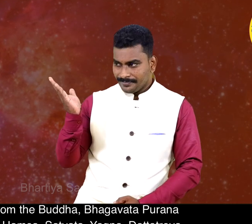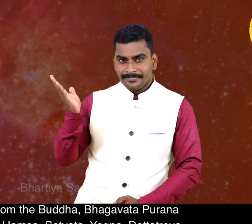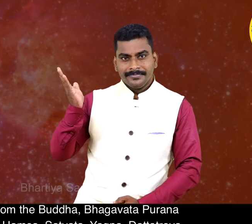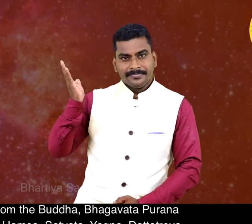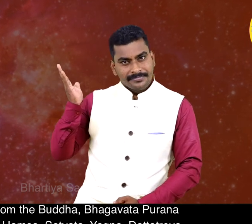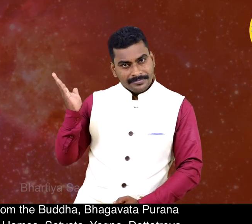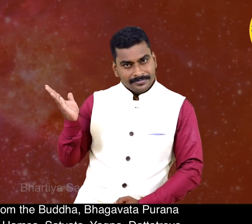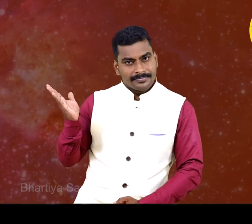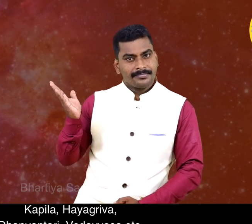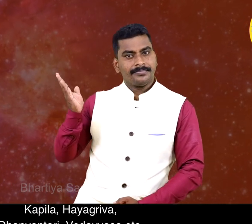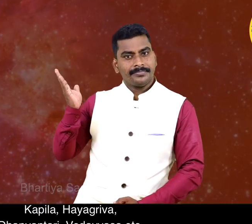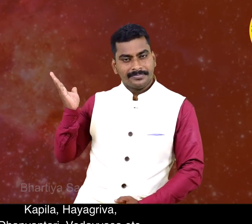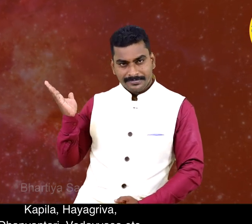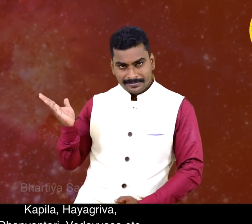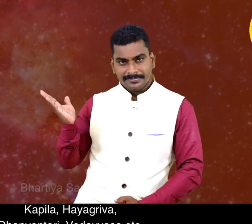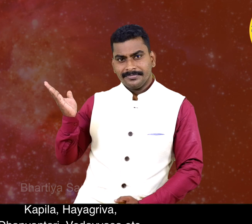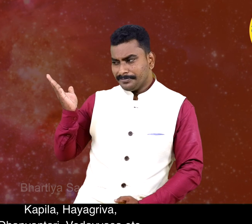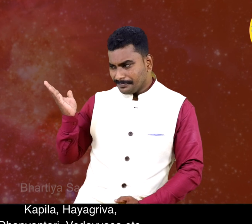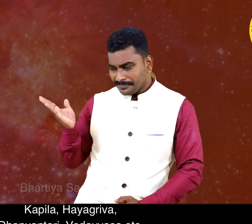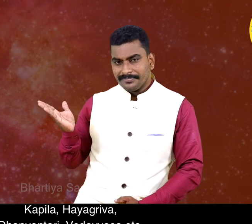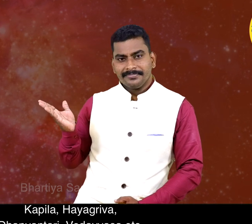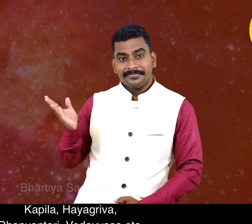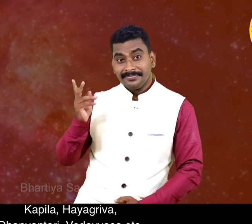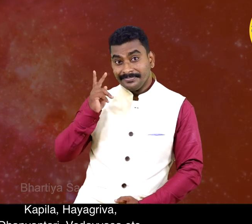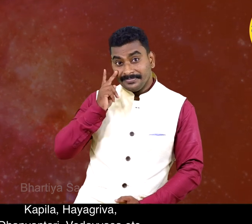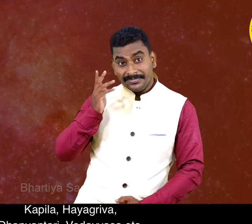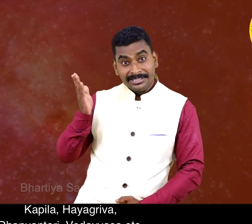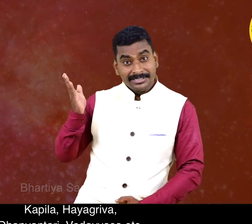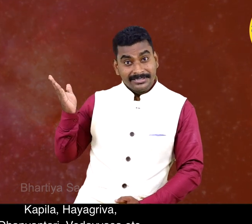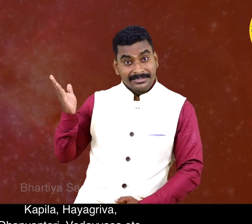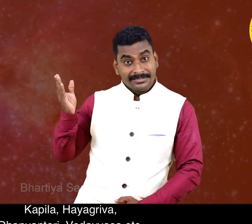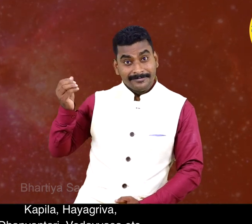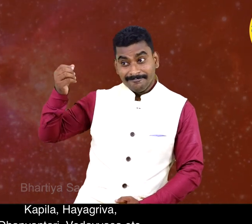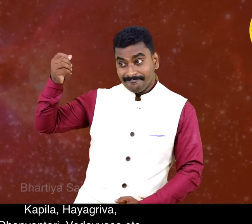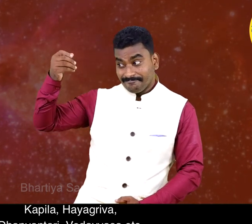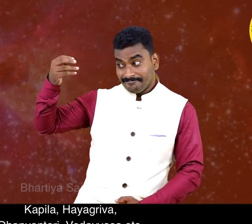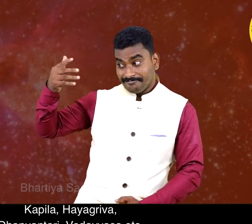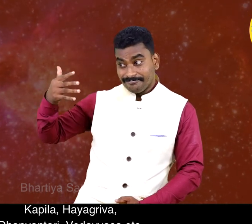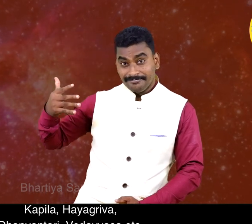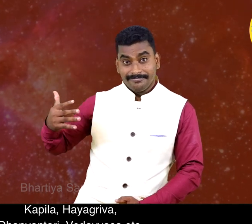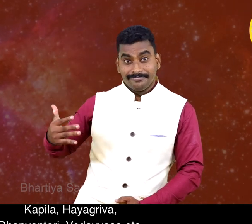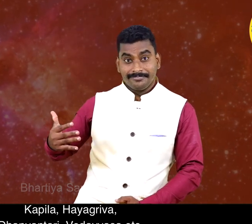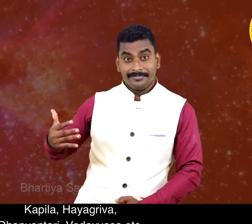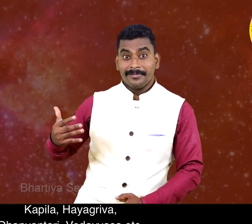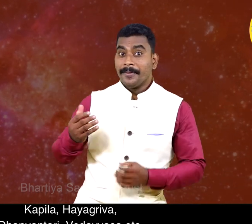Dattatreya, Kapila, Hayagriva, Dhanvantari, Vedavyasa, etc.